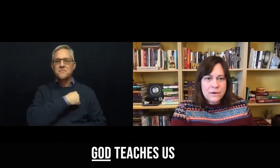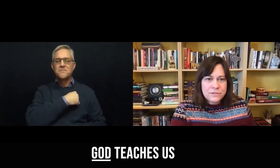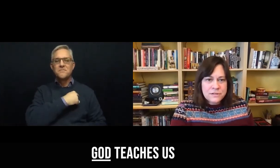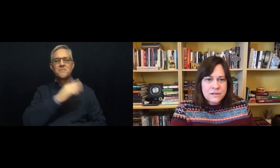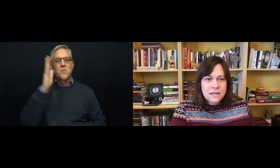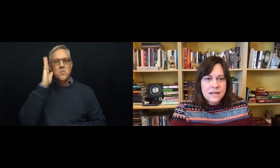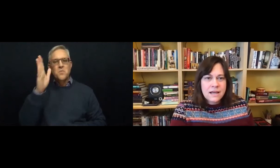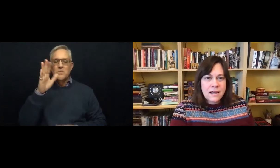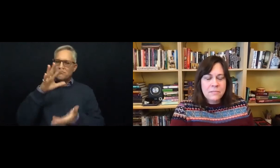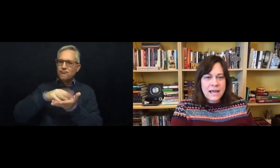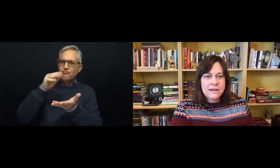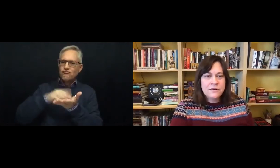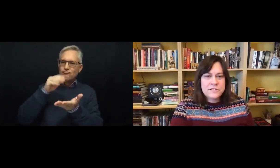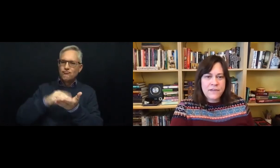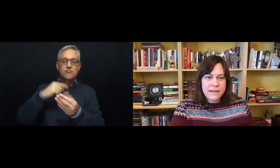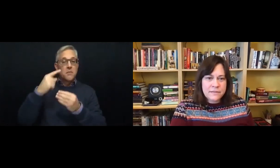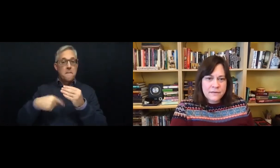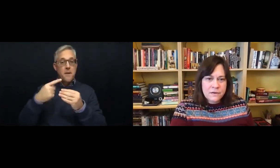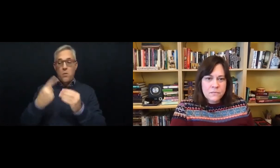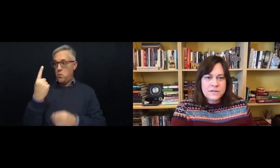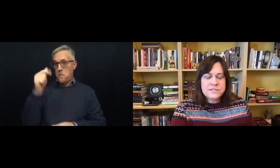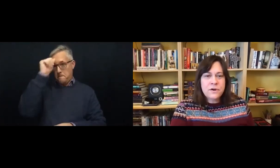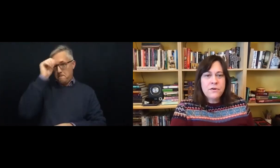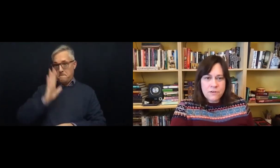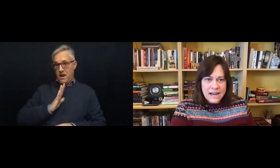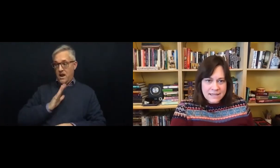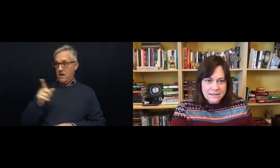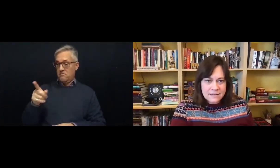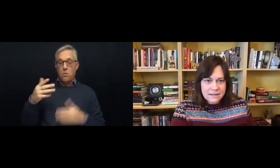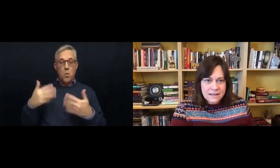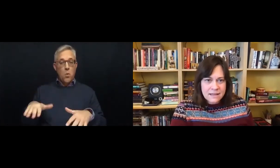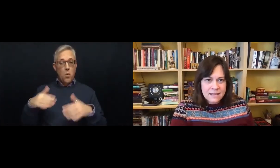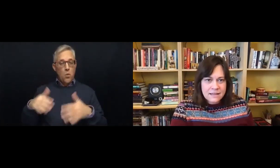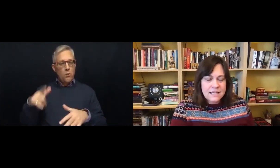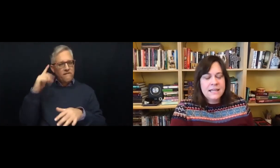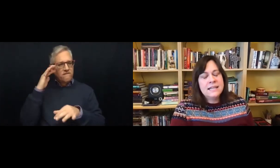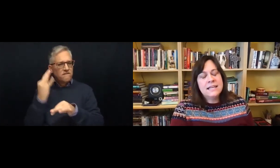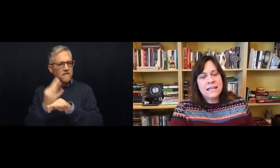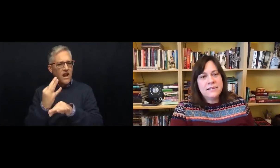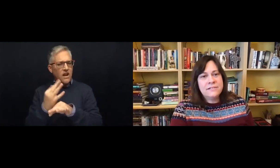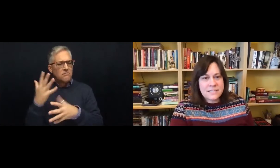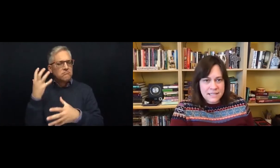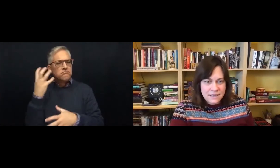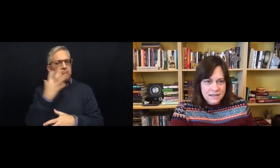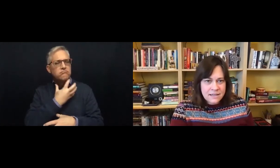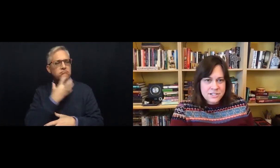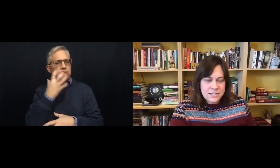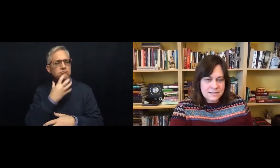a man whose faith was so great that he didn't need to see Jesus